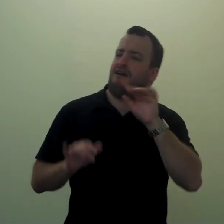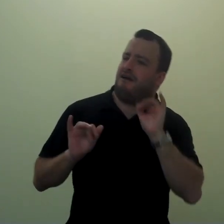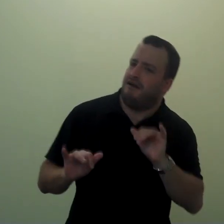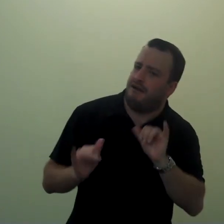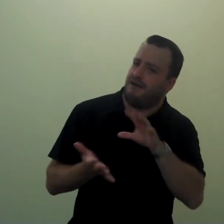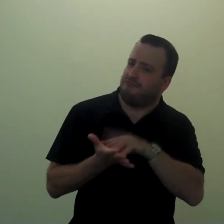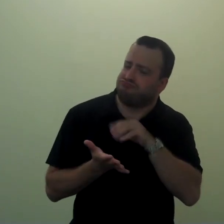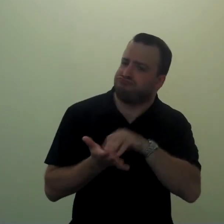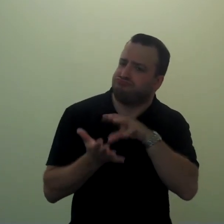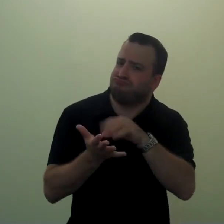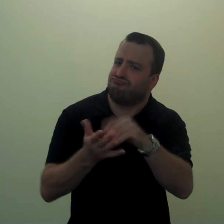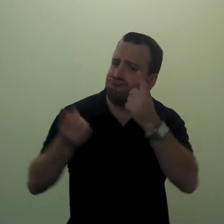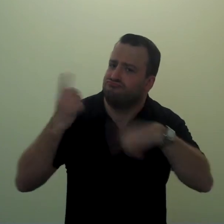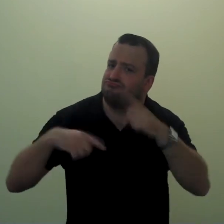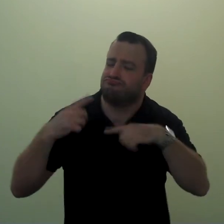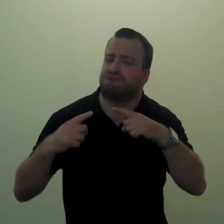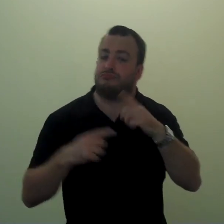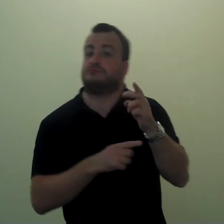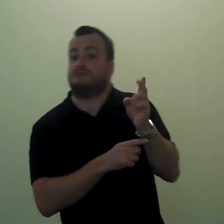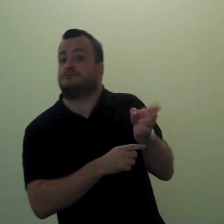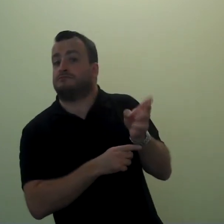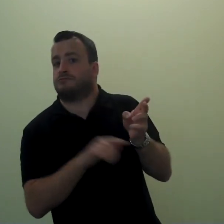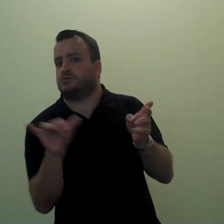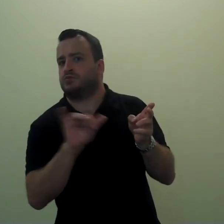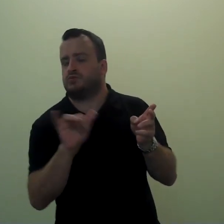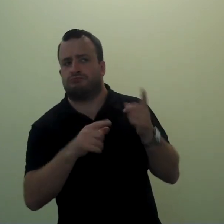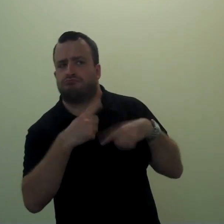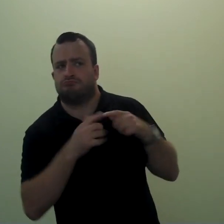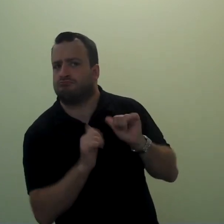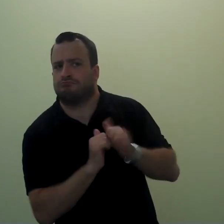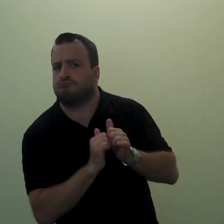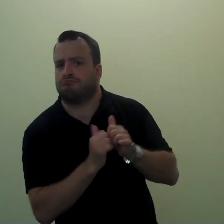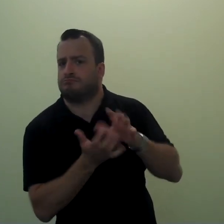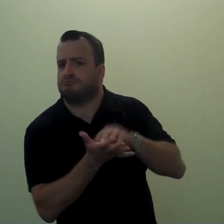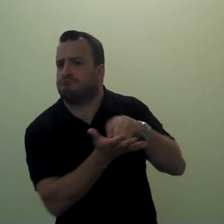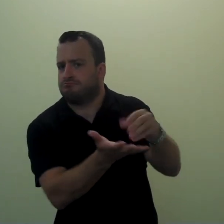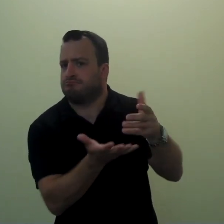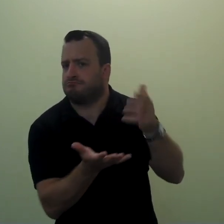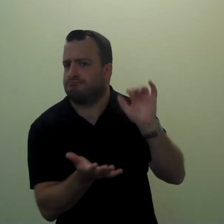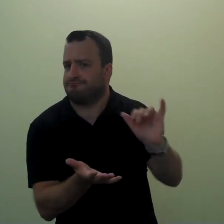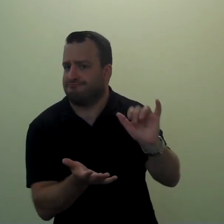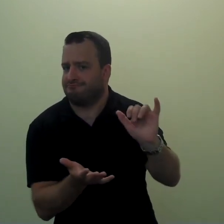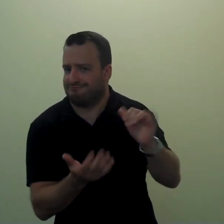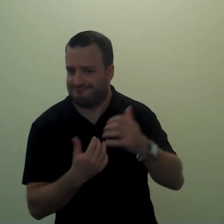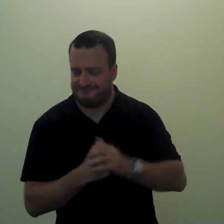are enjoying learning different signs, and also about the history of sign language.